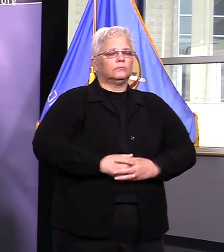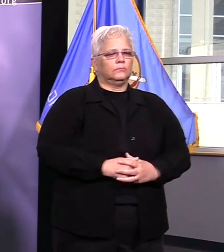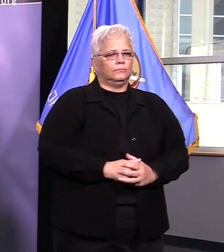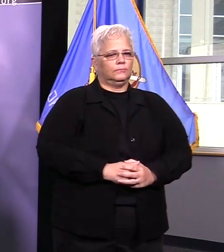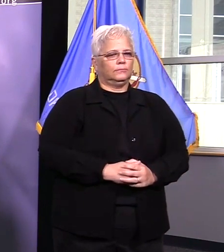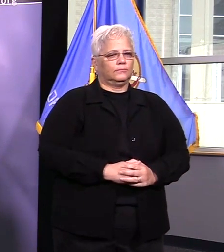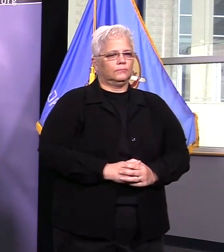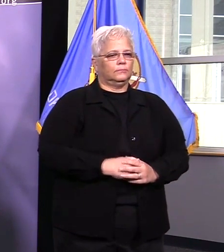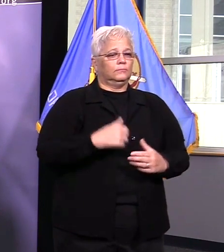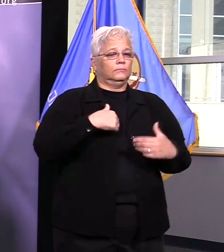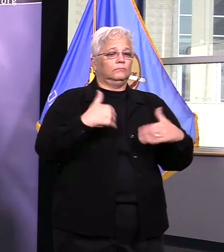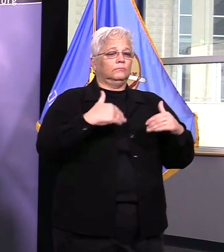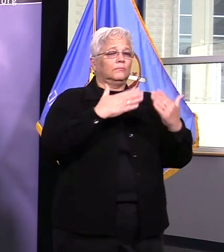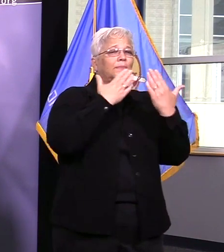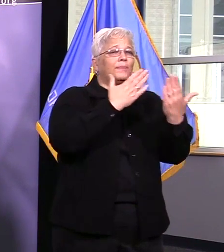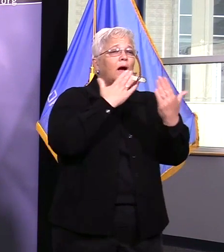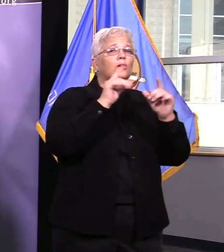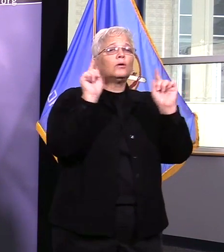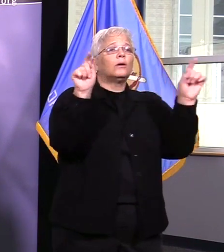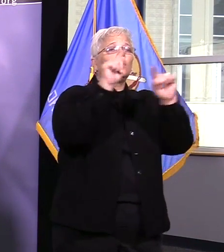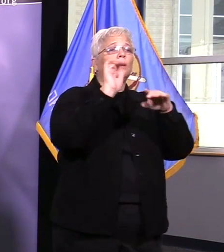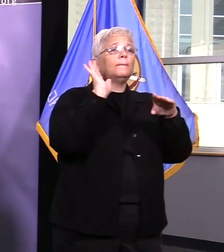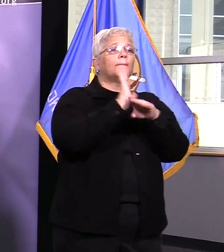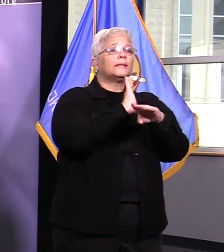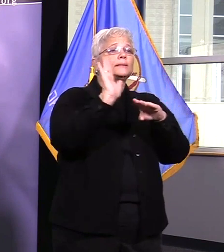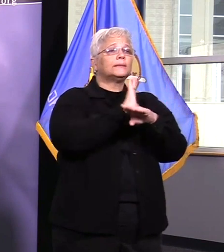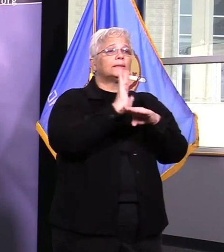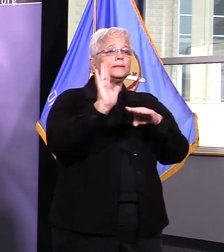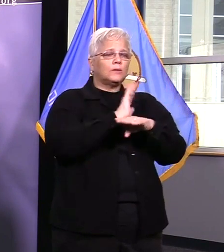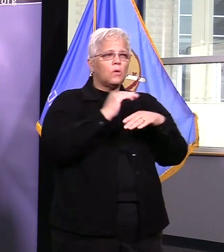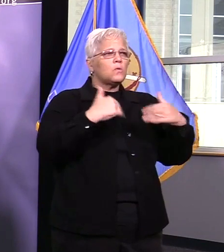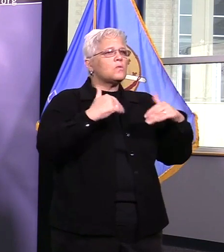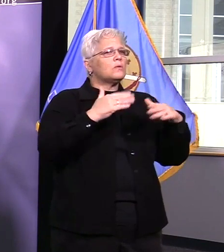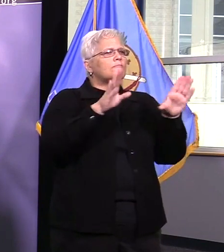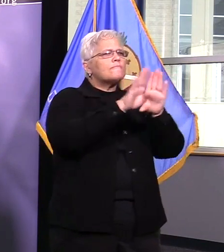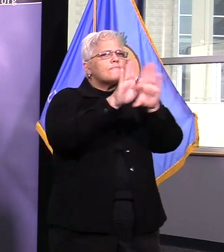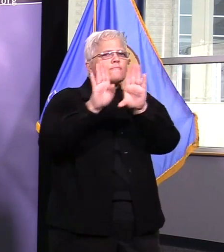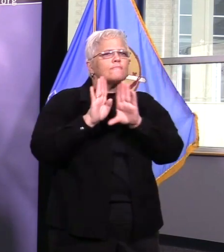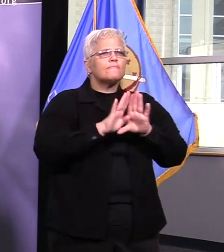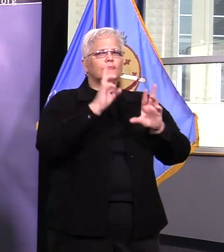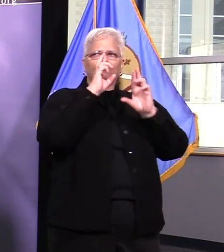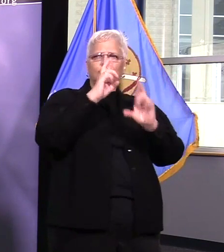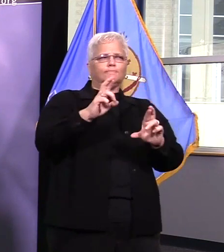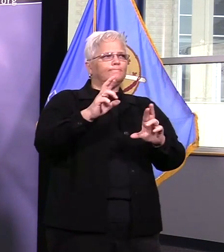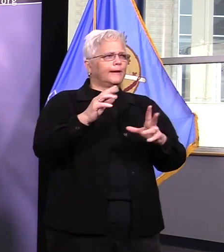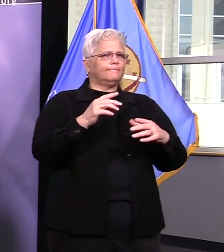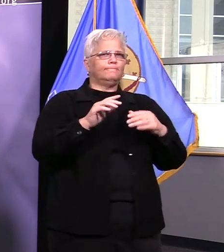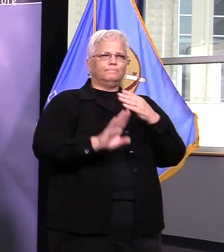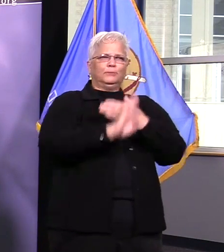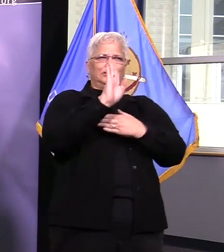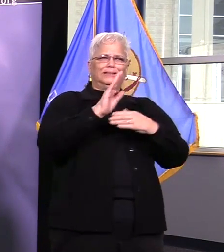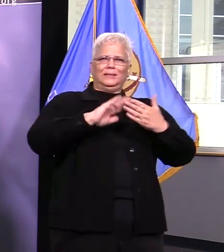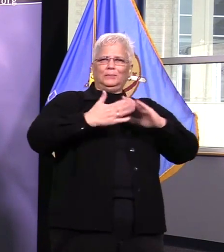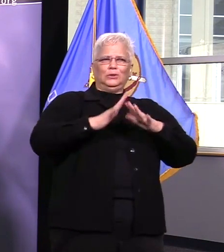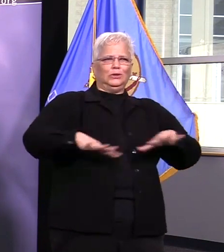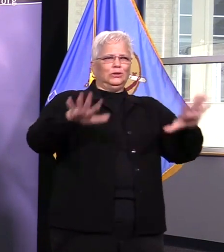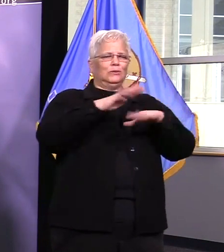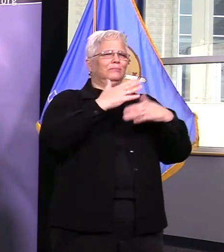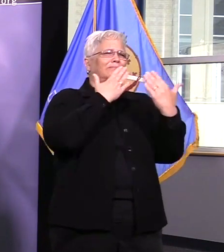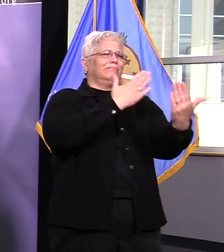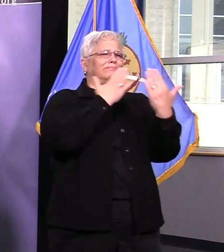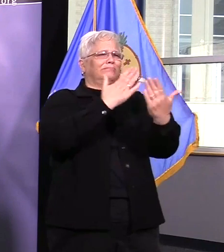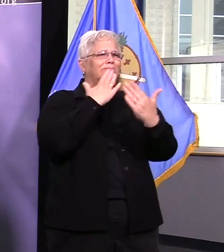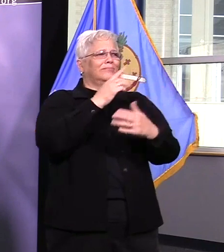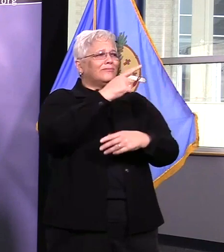who are sacrificing right now you're sacrificing so that people will be able to have their lives saved in our